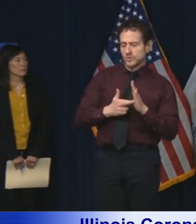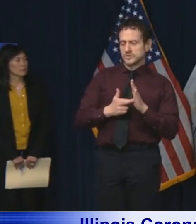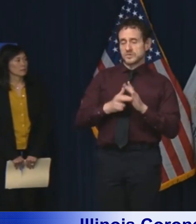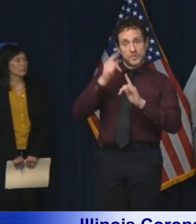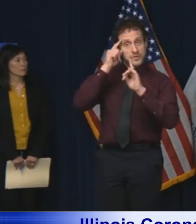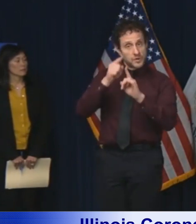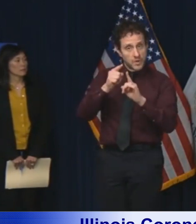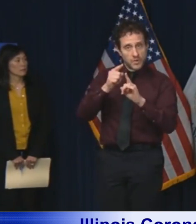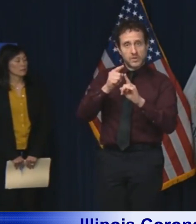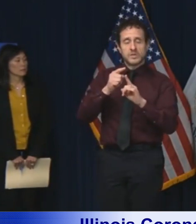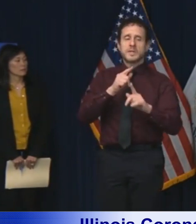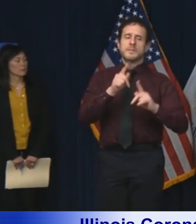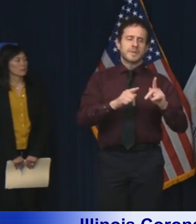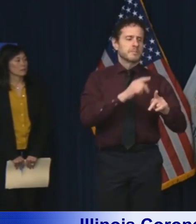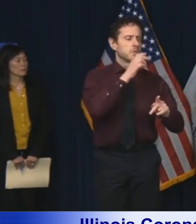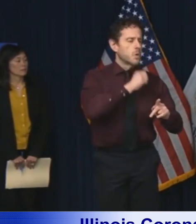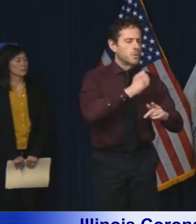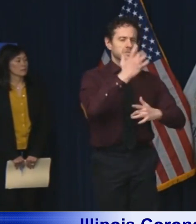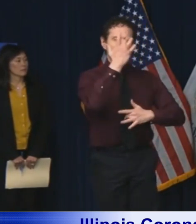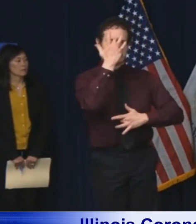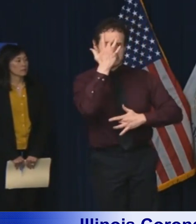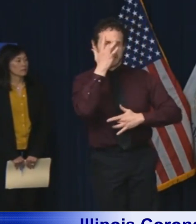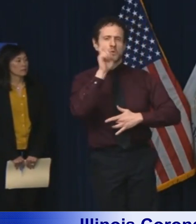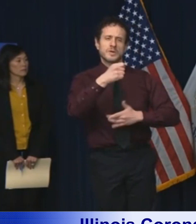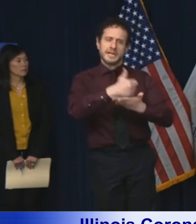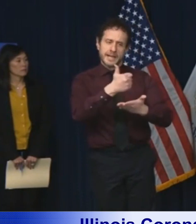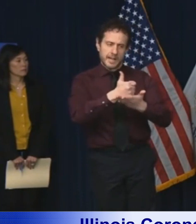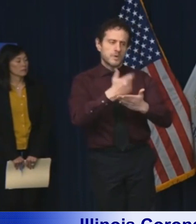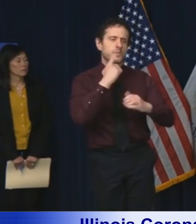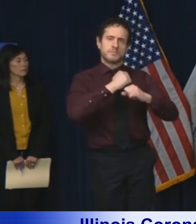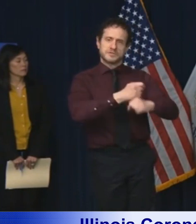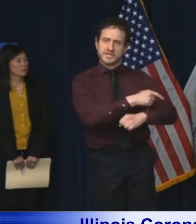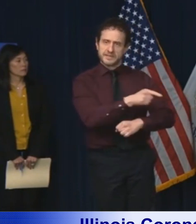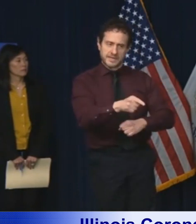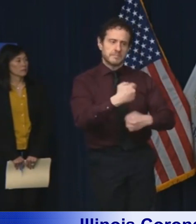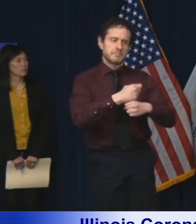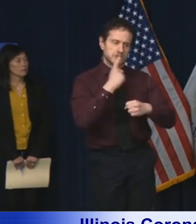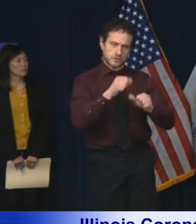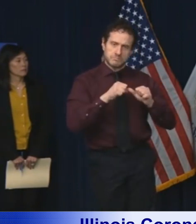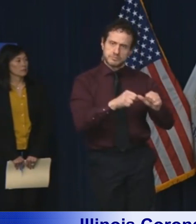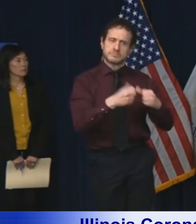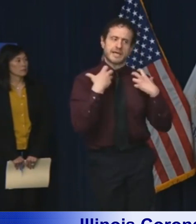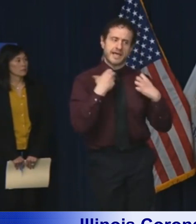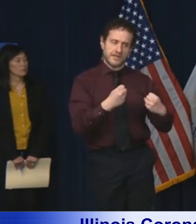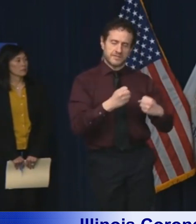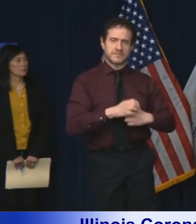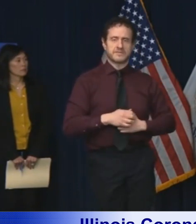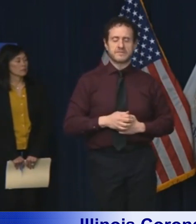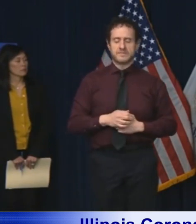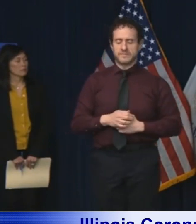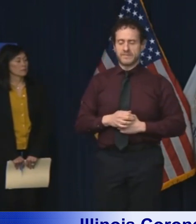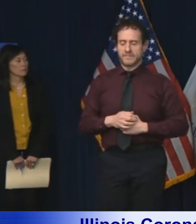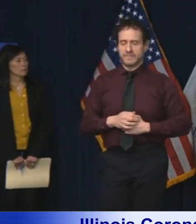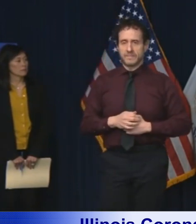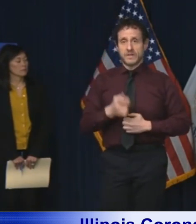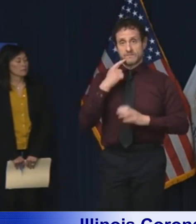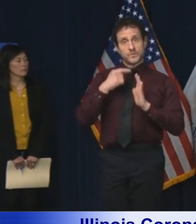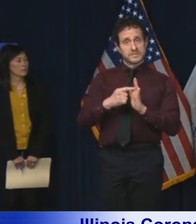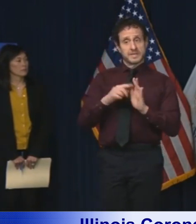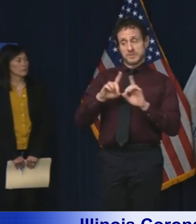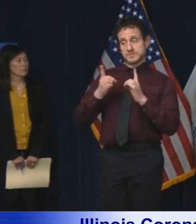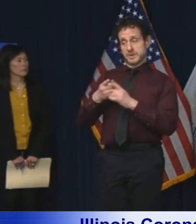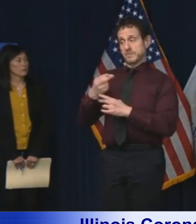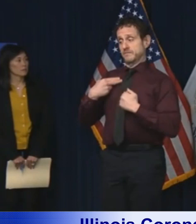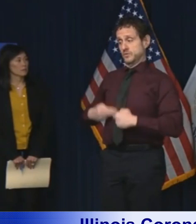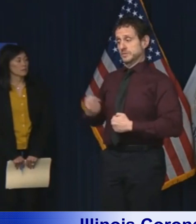everything possible for their health and their wellness. Additionally, in agencies like the Department of Human Services